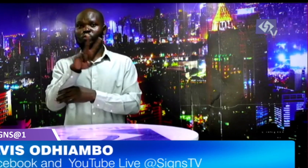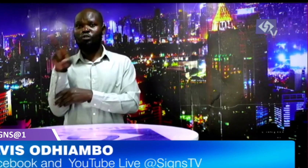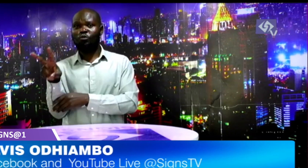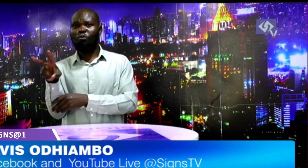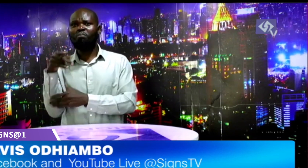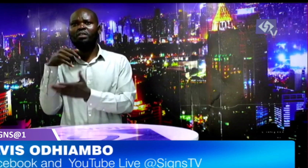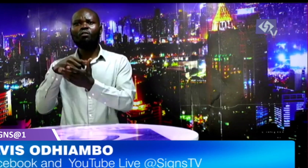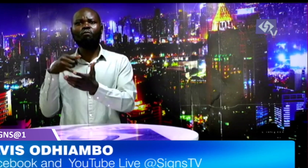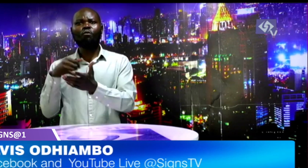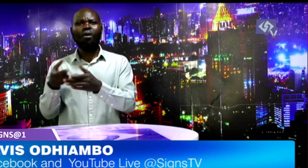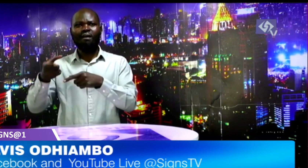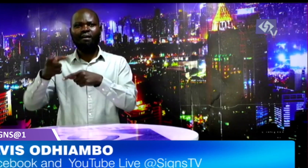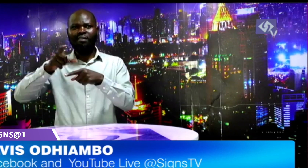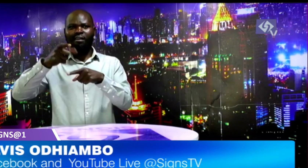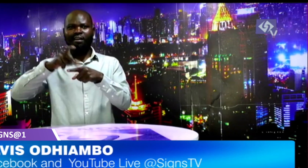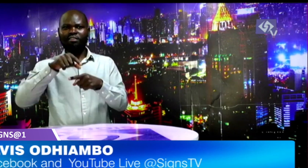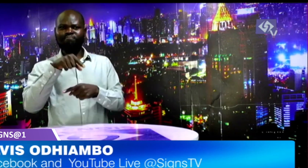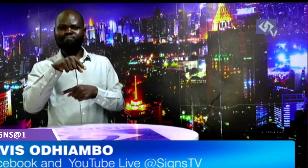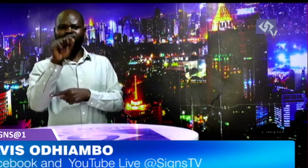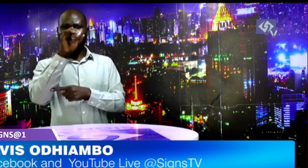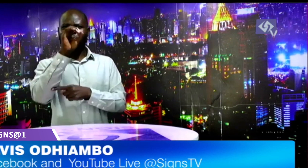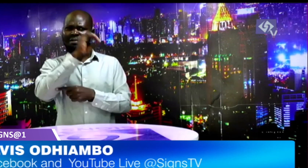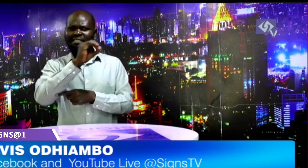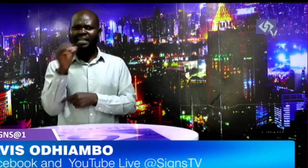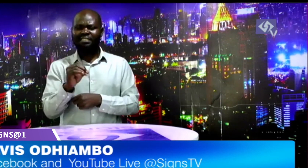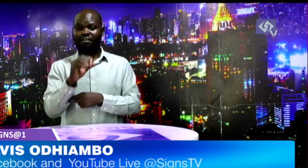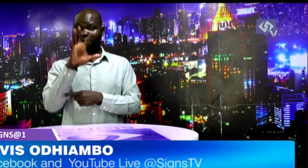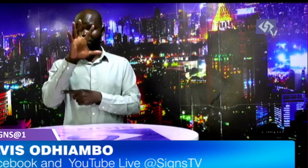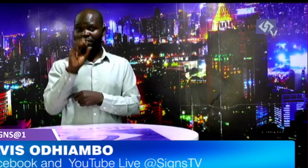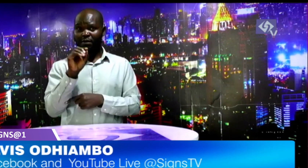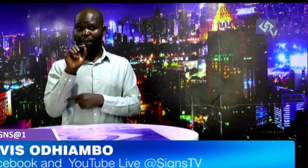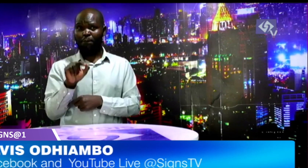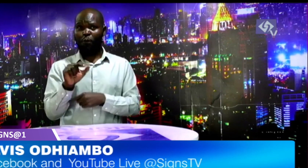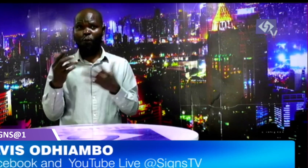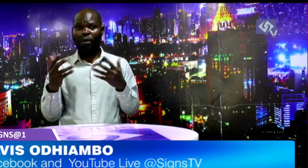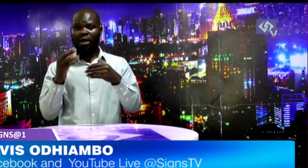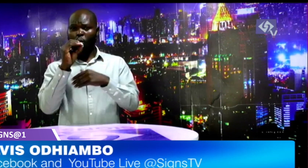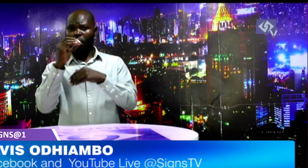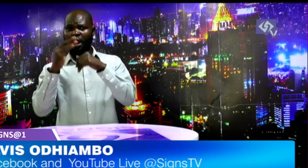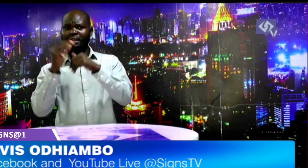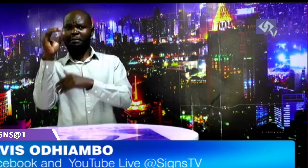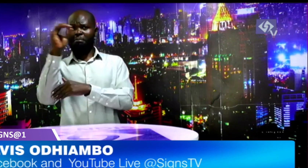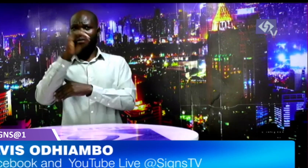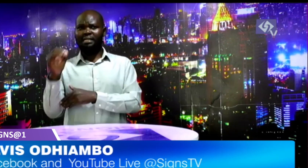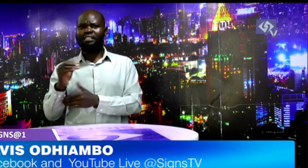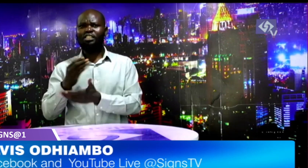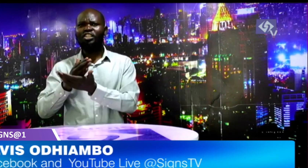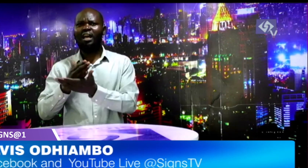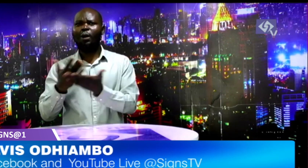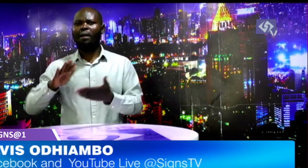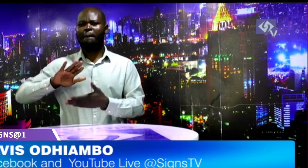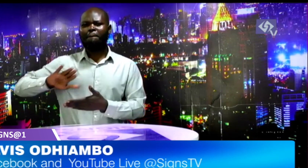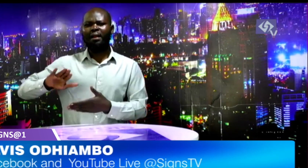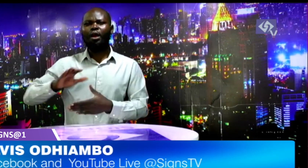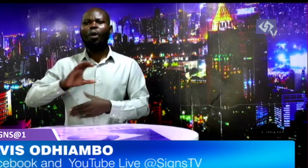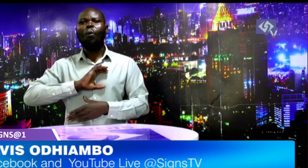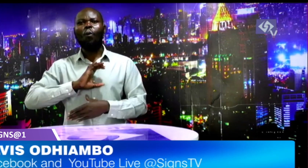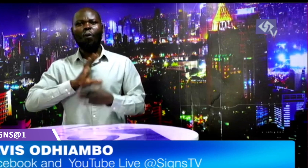powers annual report for the for this year ending june 20 2022 indicated that in addition to the state